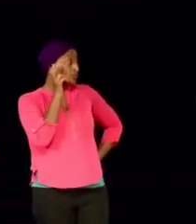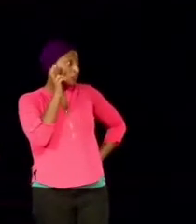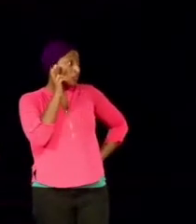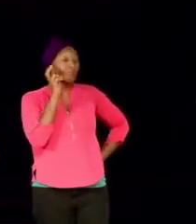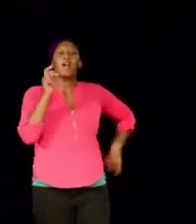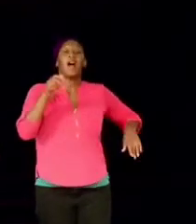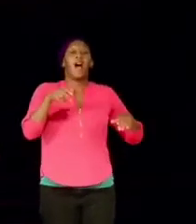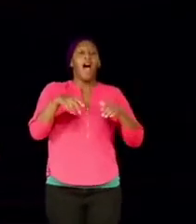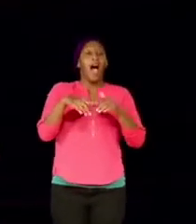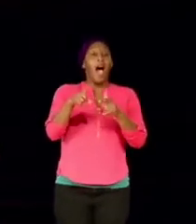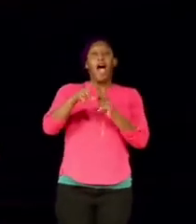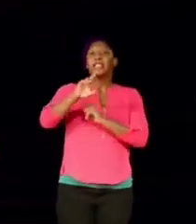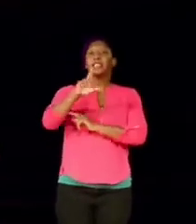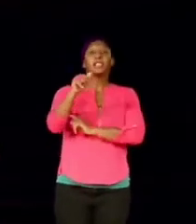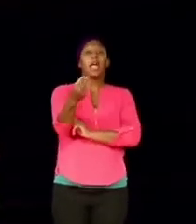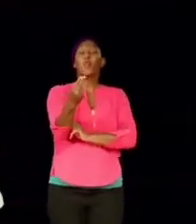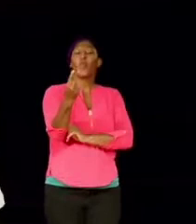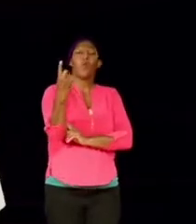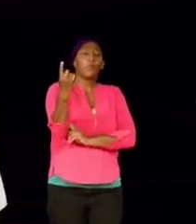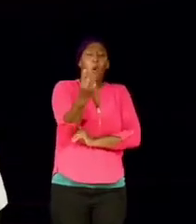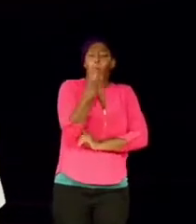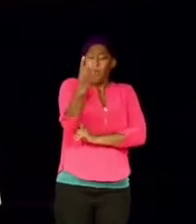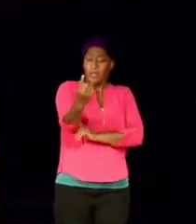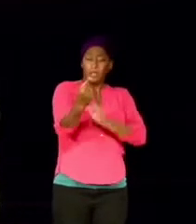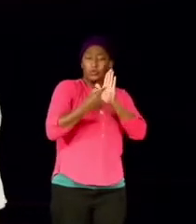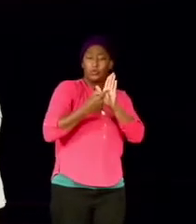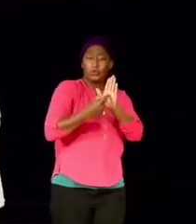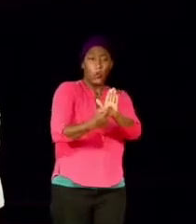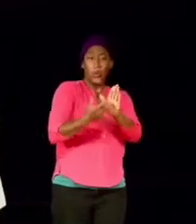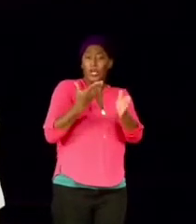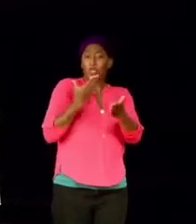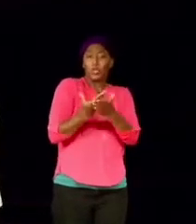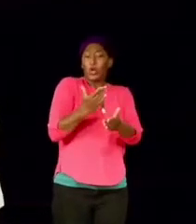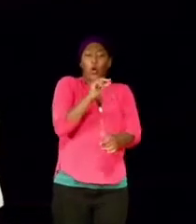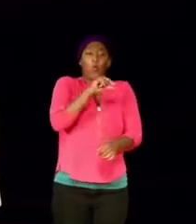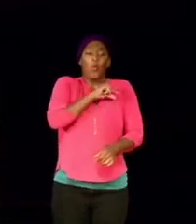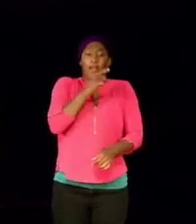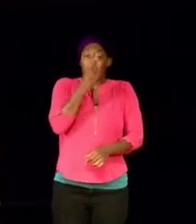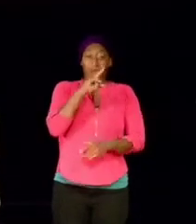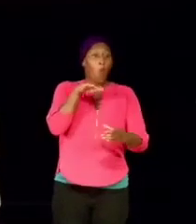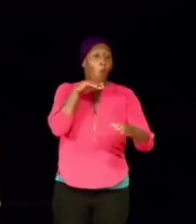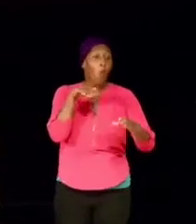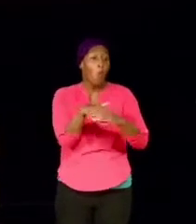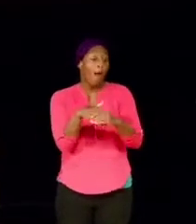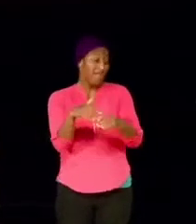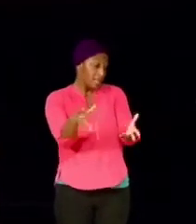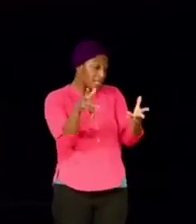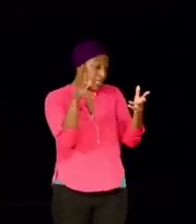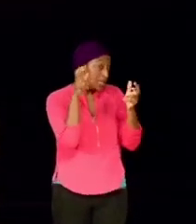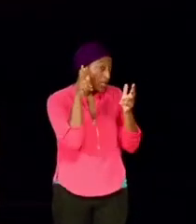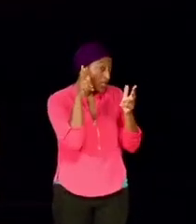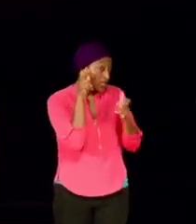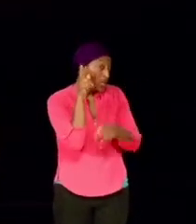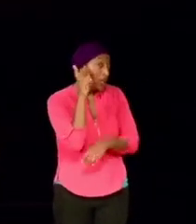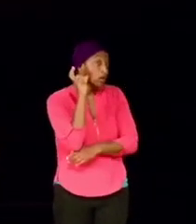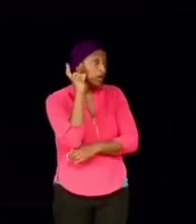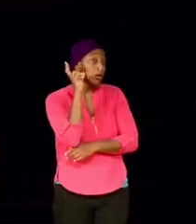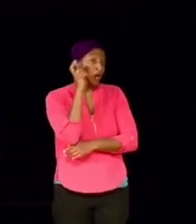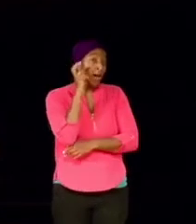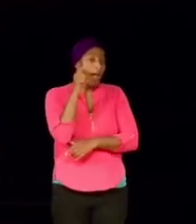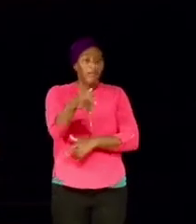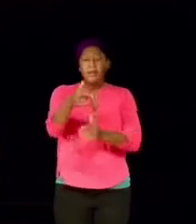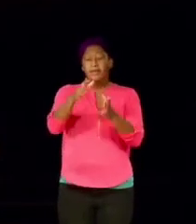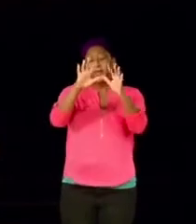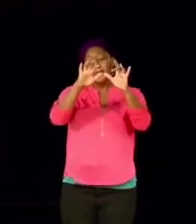Sarah is only doing what a good wife does. She's listening in. And the text then gives